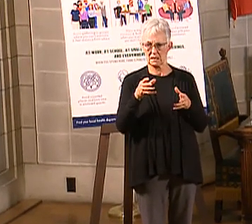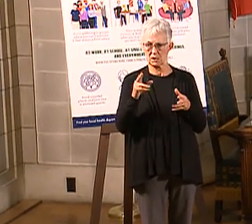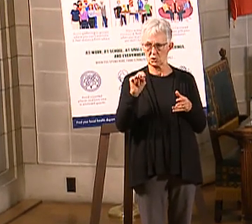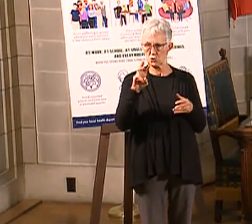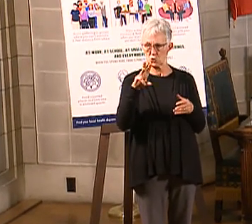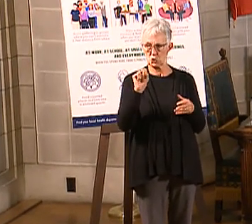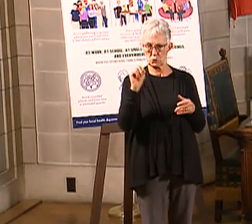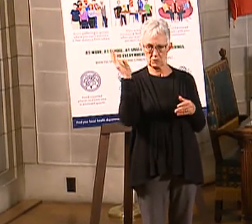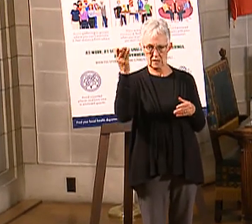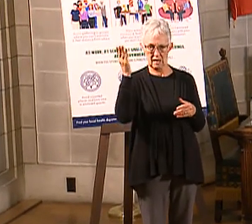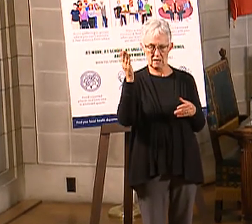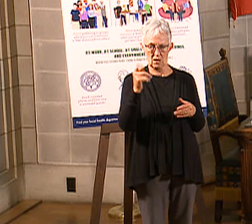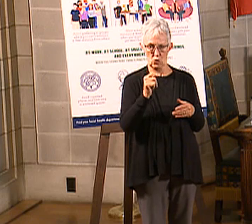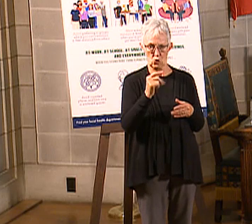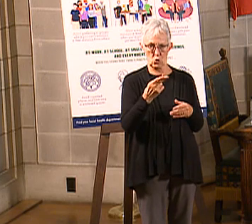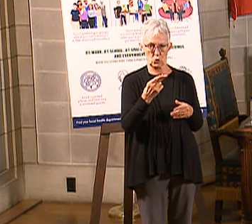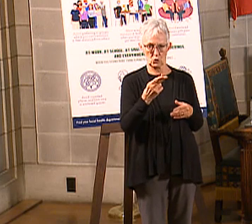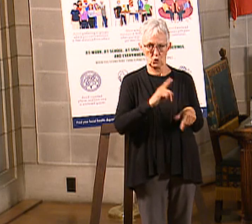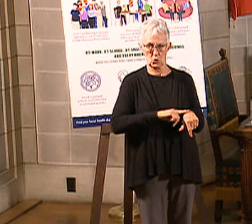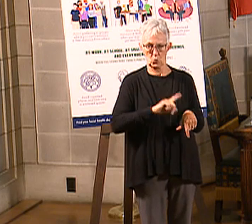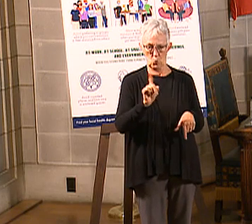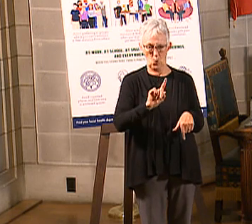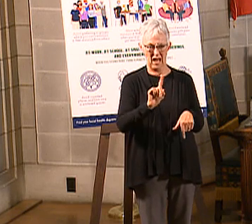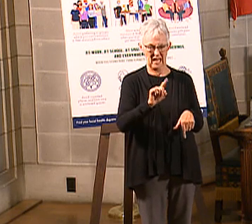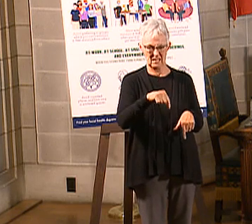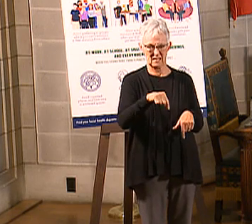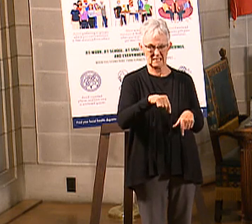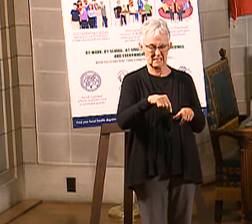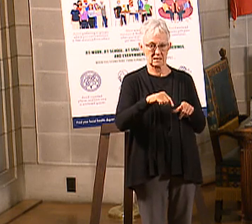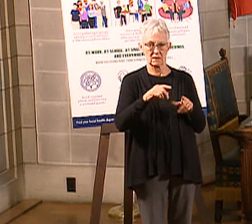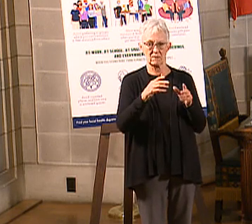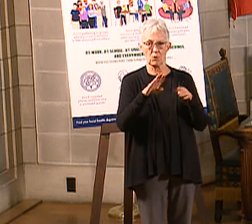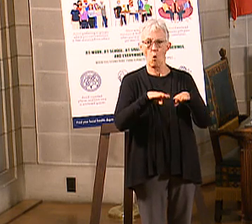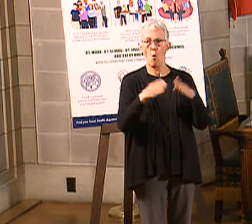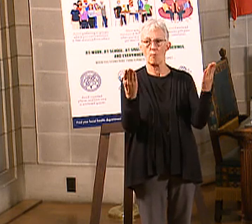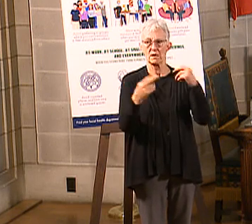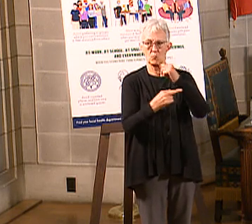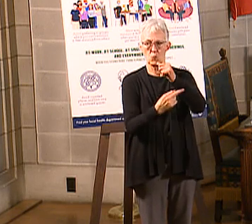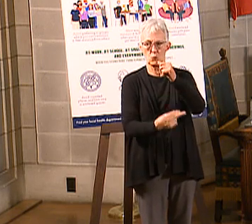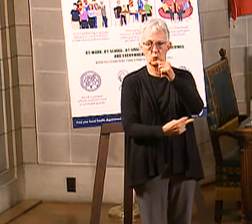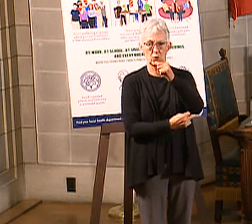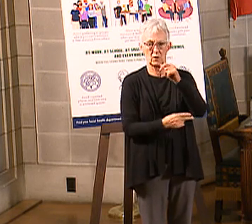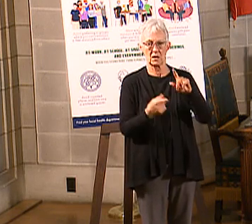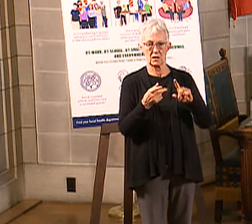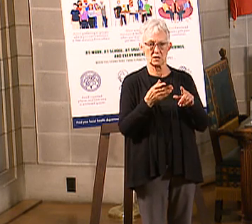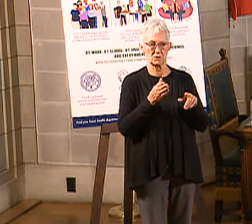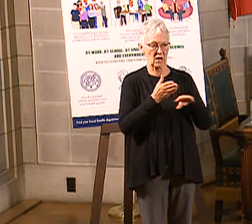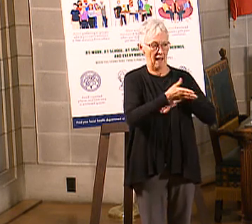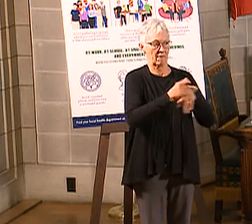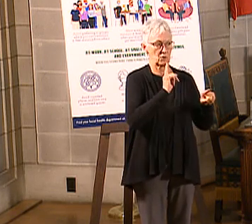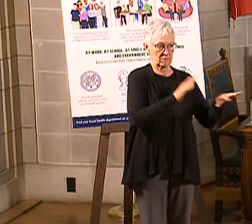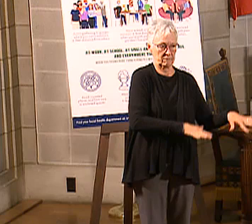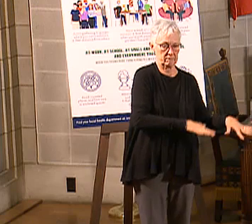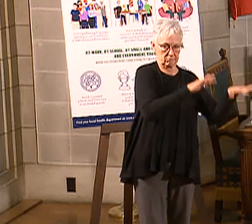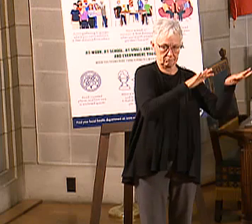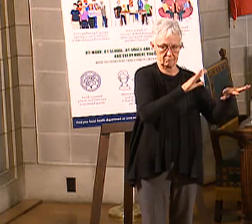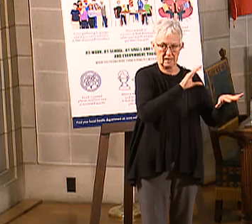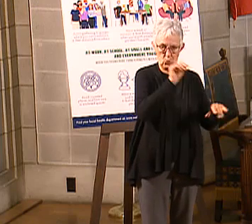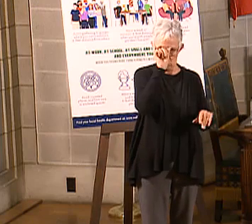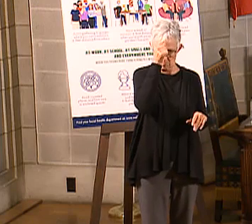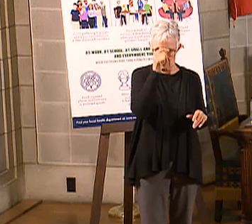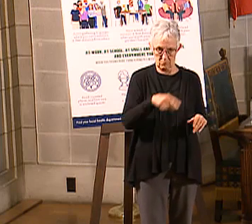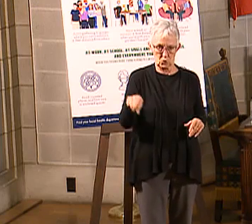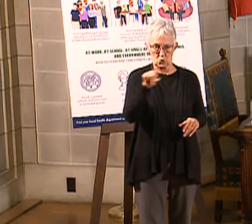Thursday at 1 p.m. in Spencer, opening up a bridge, the last bridge that was closed due to the flooding. And again, just want remind people, we still have our